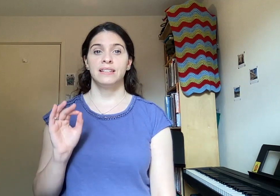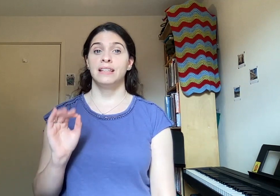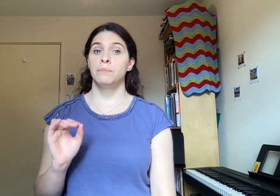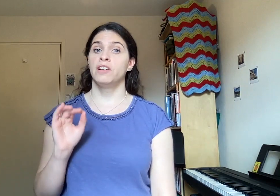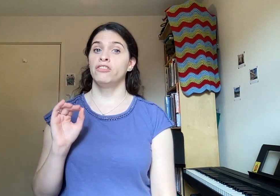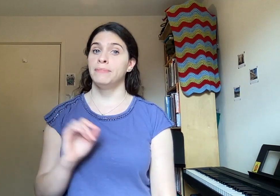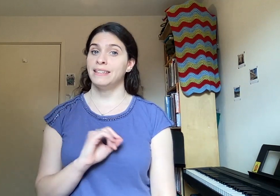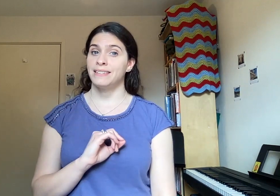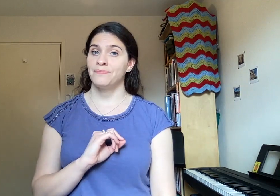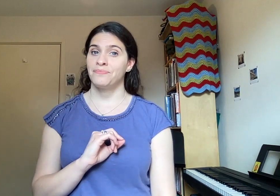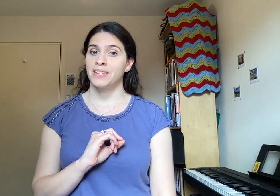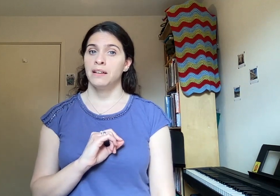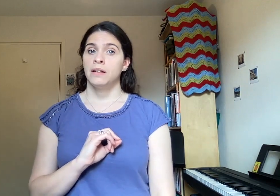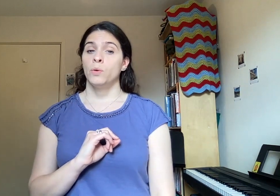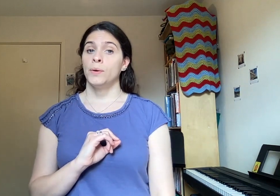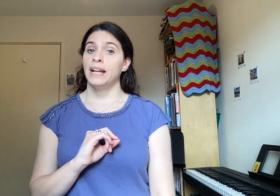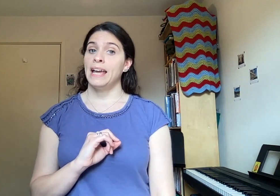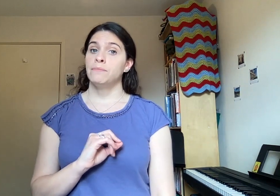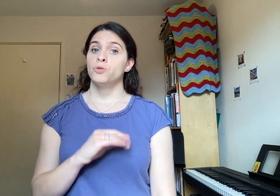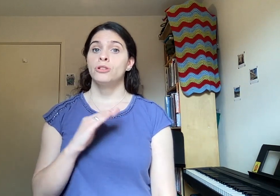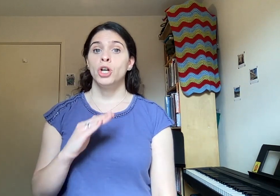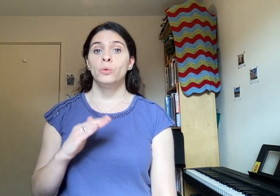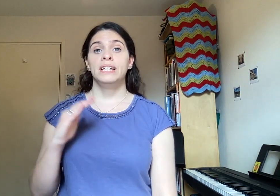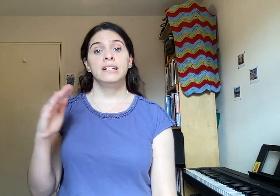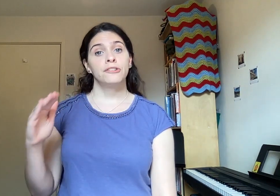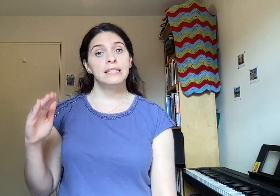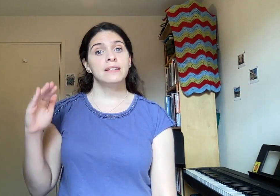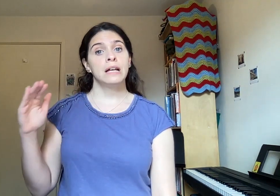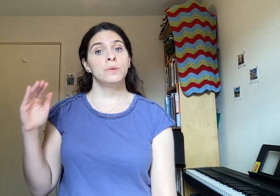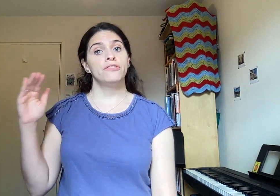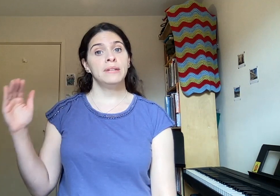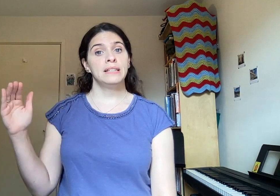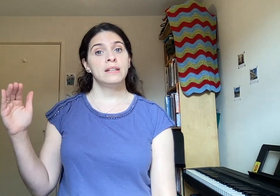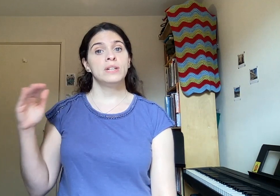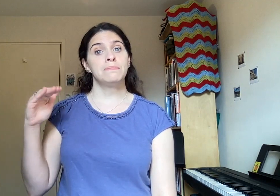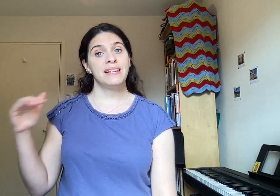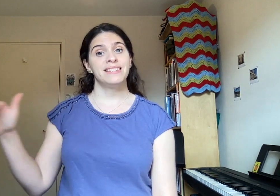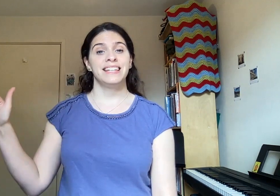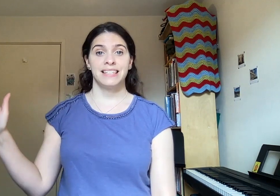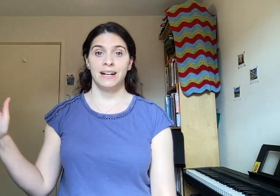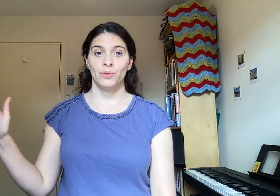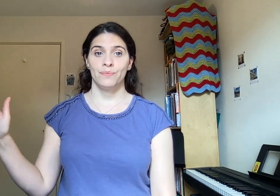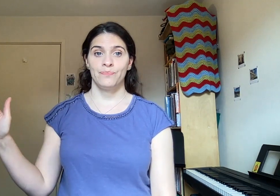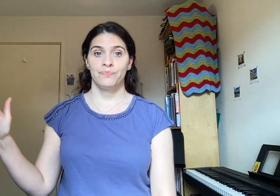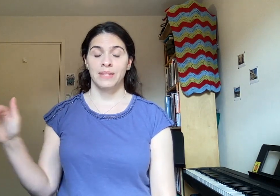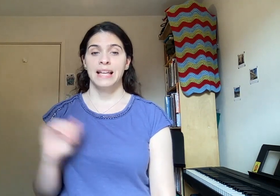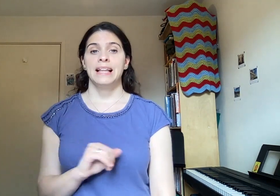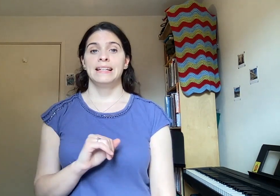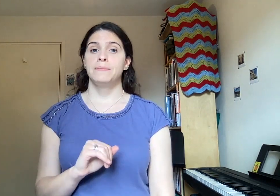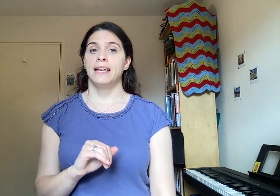number of beats. We will aim to slowly increase the number of beats we spent hissing out. Let's begin